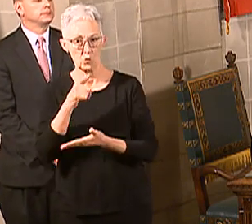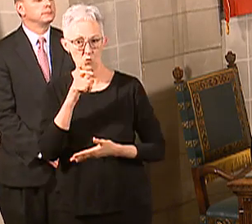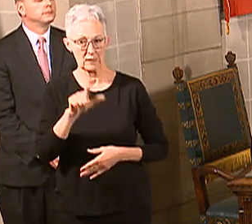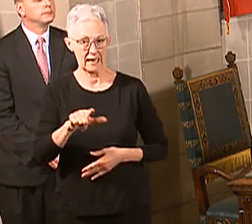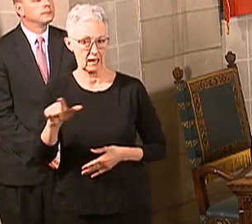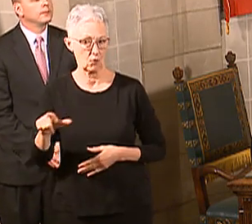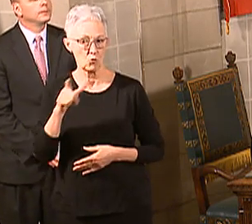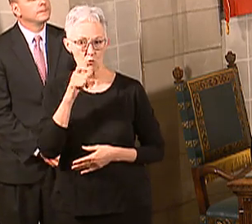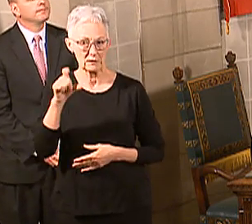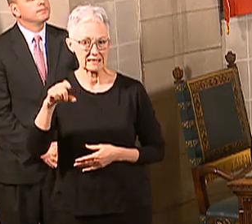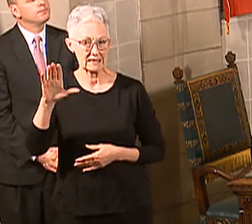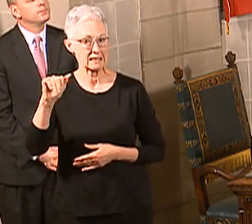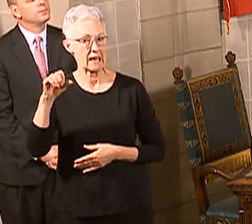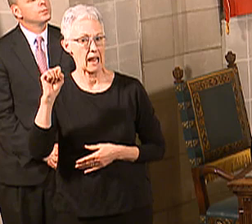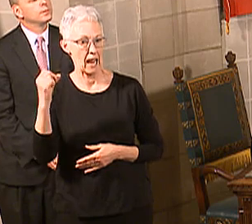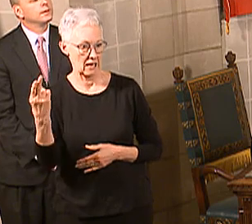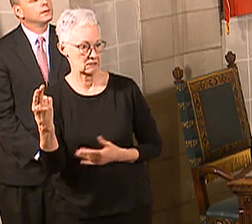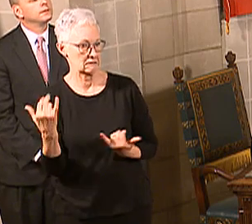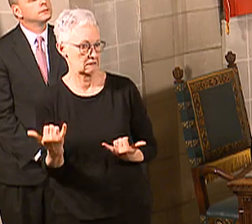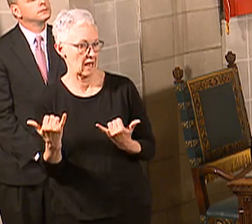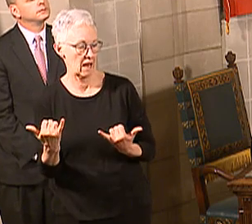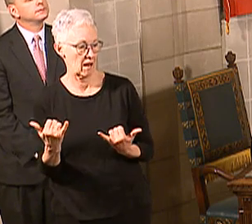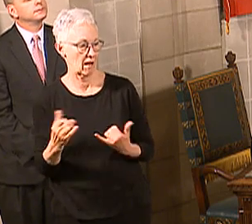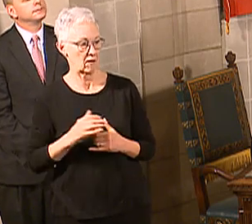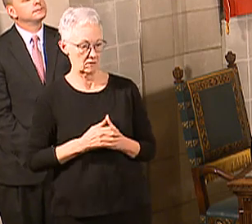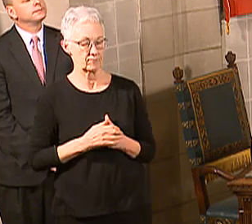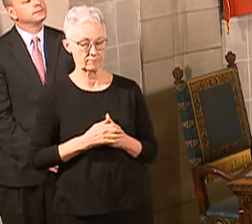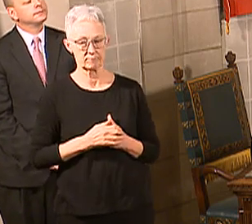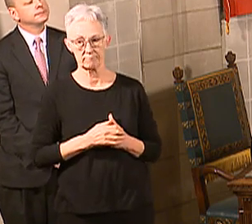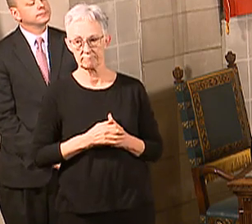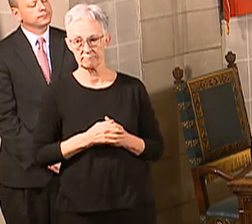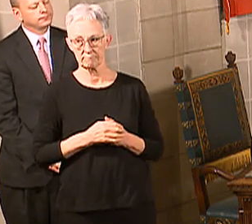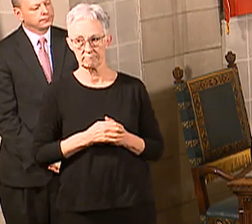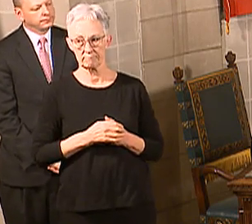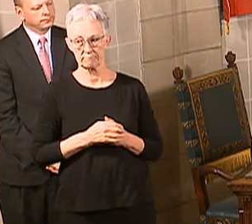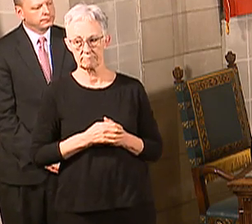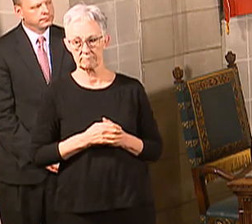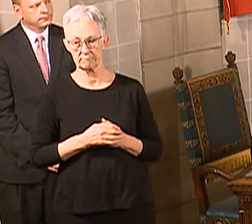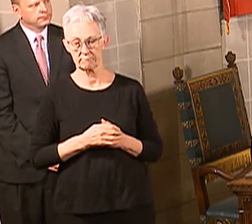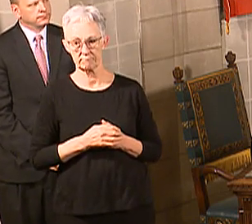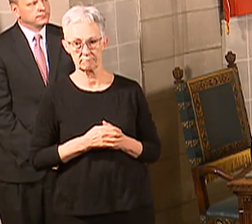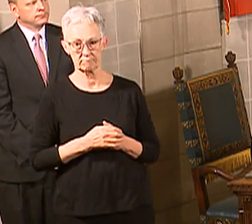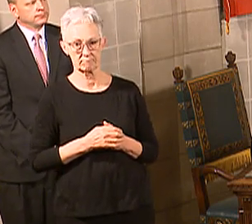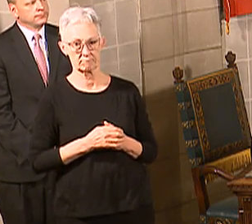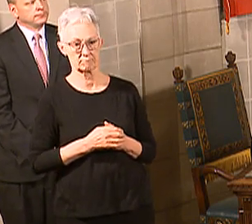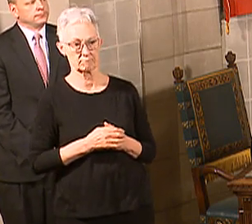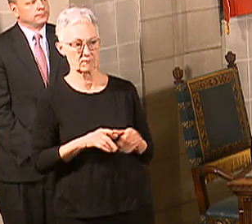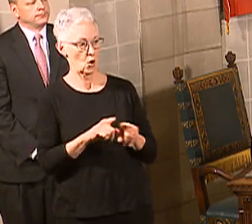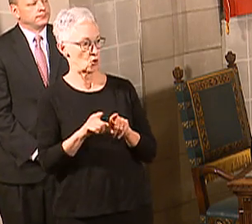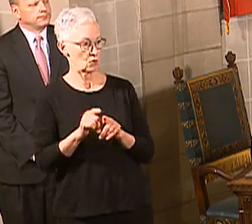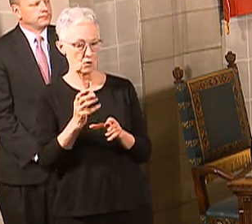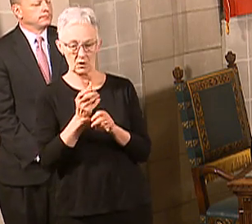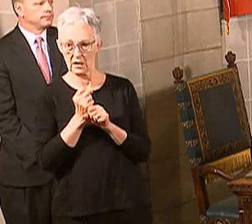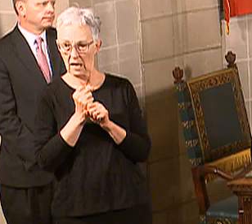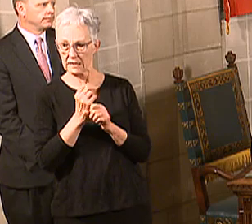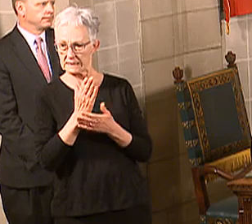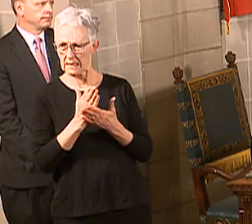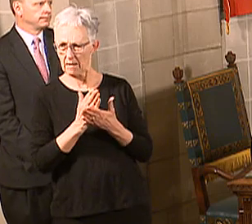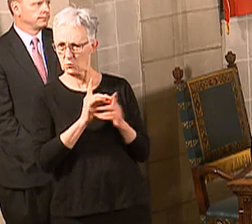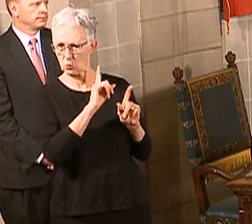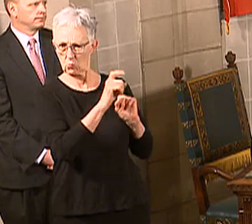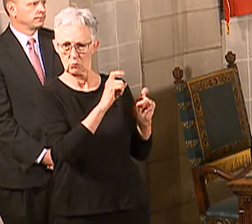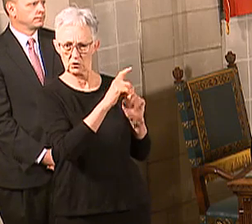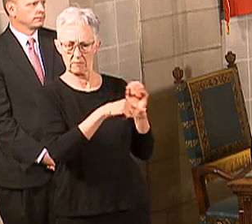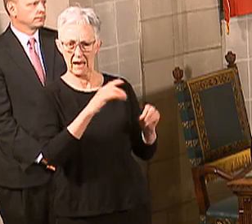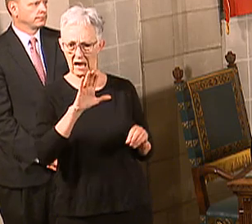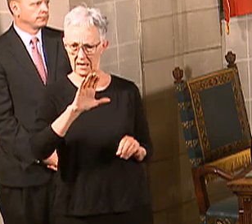renters and our landlords have kind of got that advice out there that we've talked about in the past. We also received questions with regard to the CARES Act